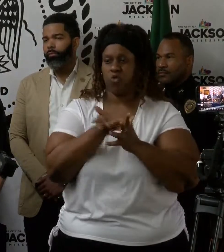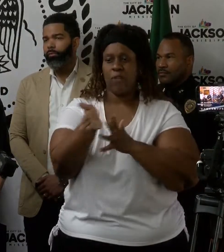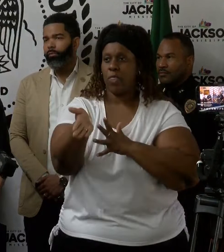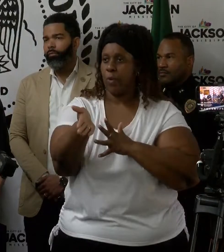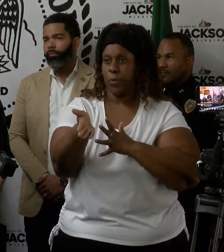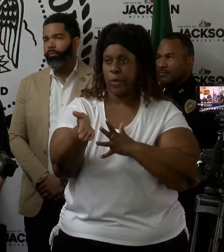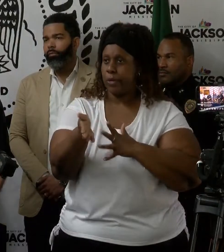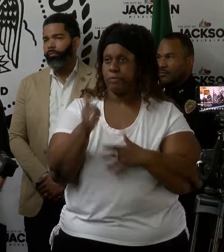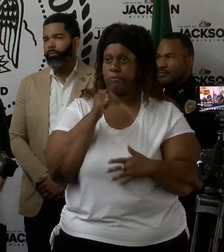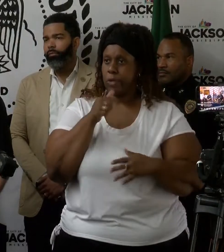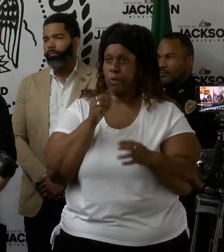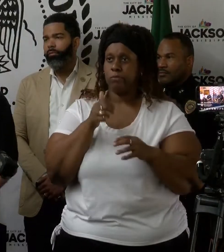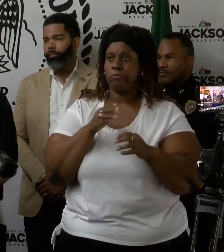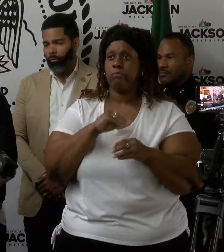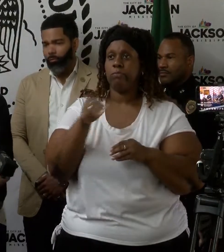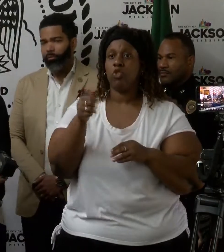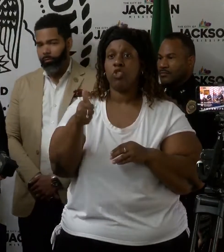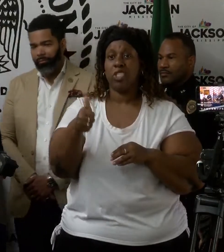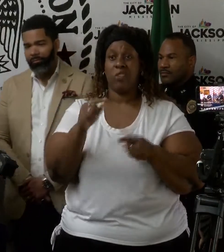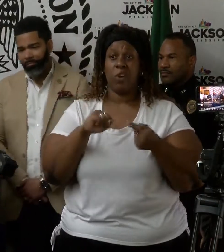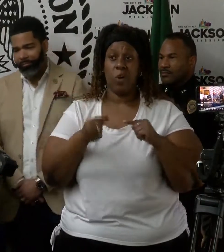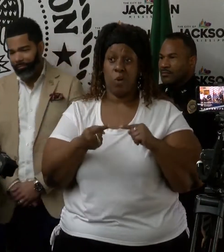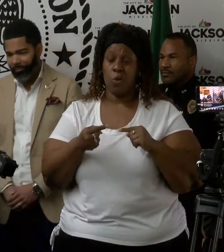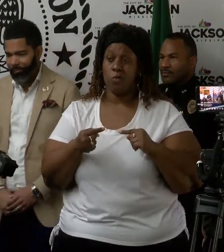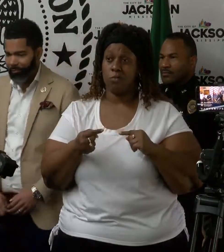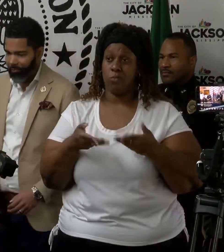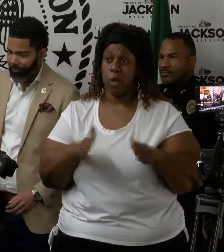don't put yourself in harm's way. Thank you.